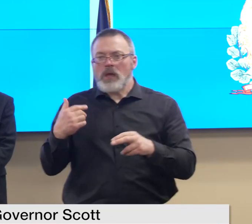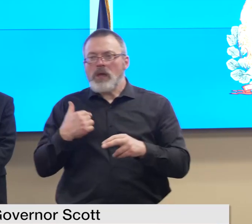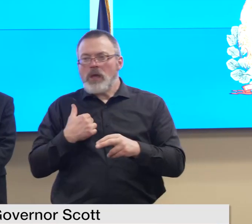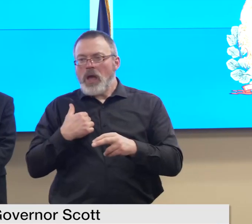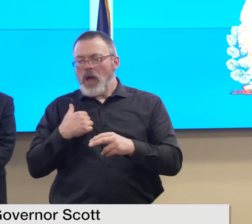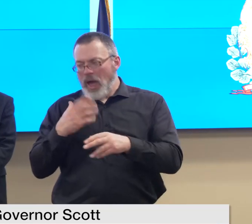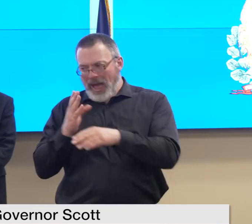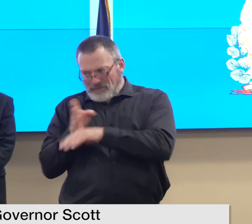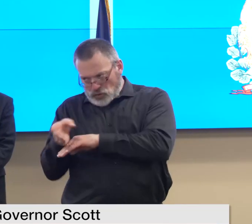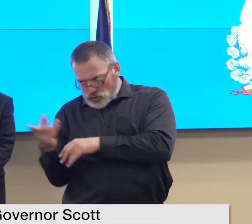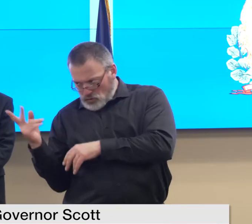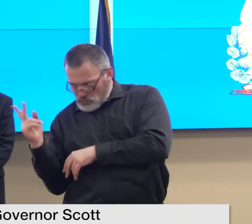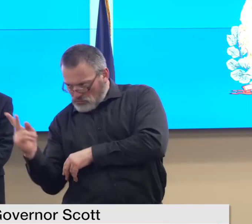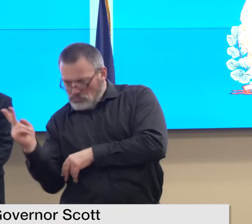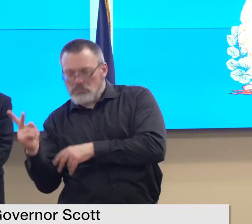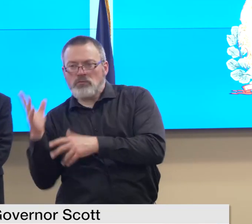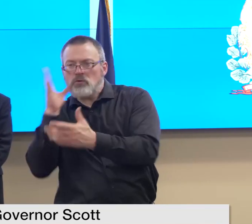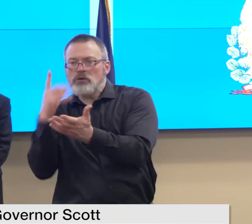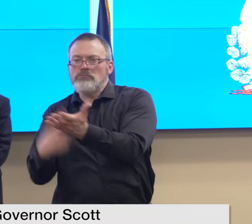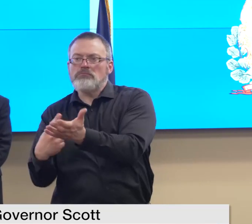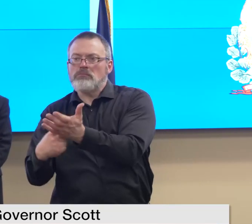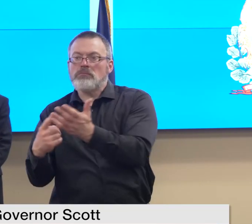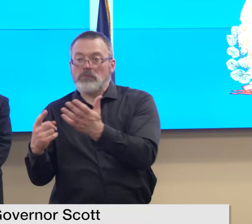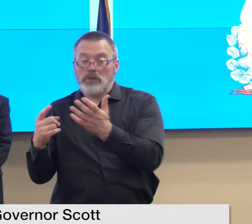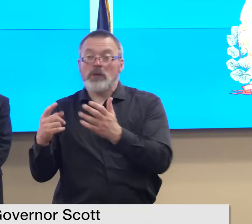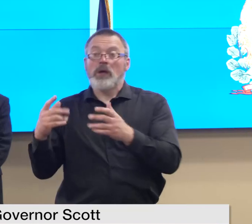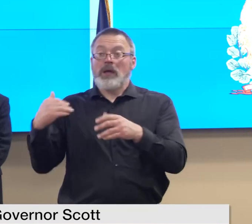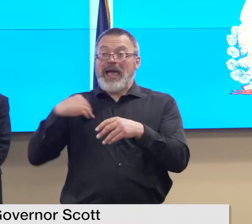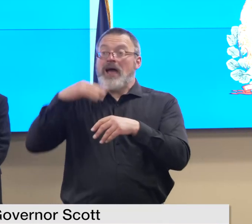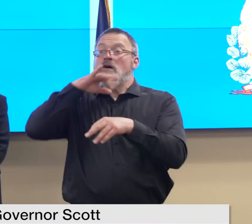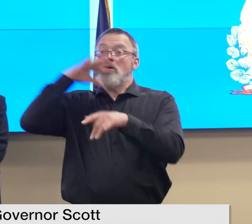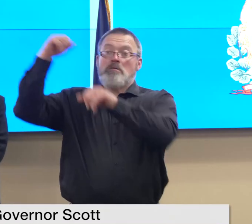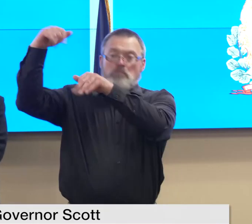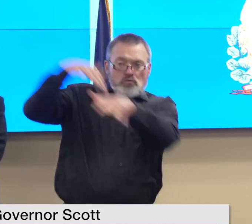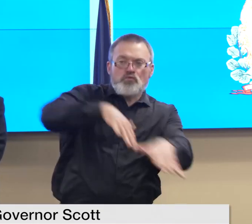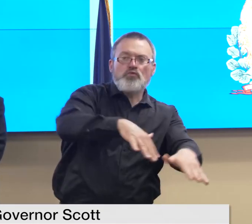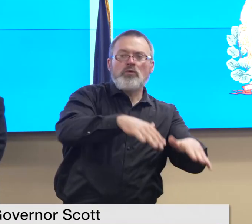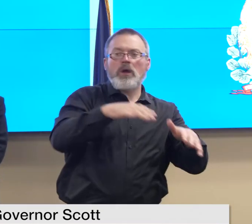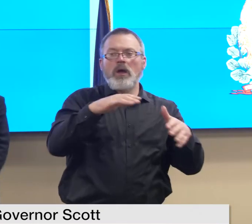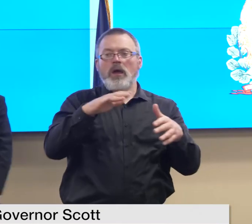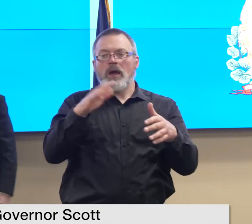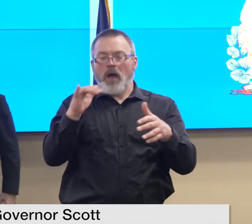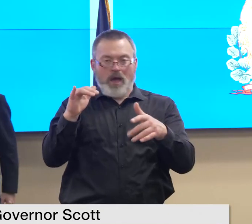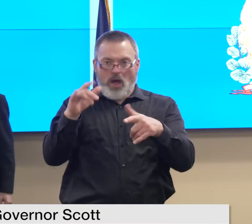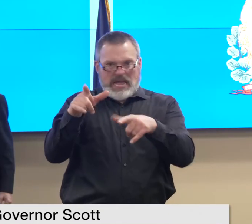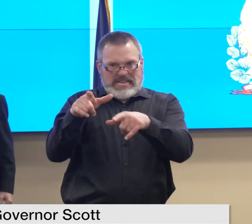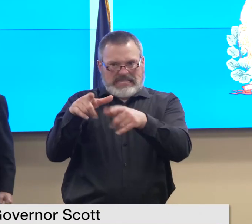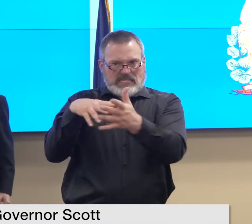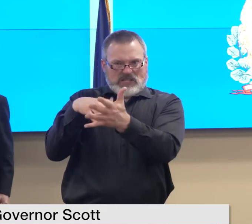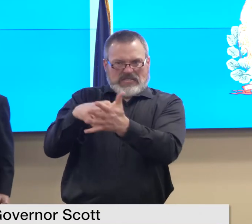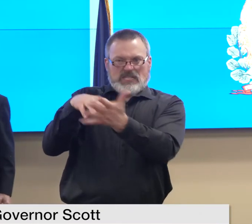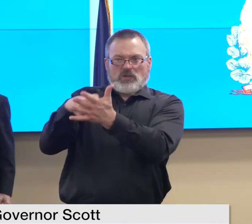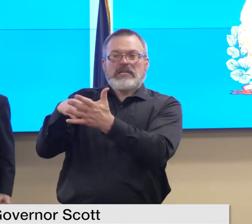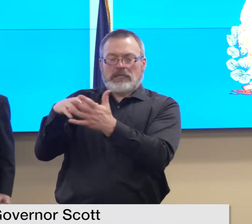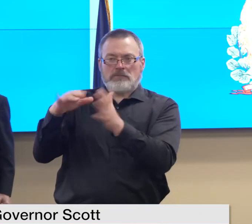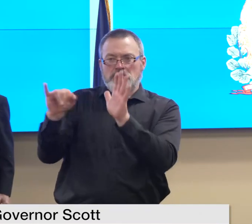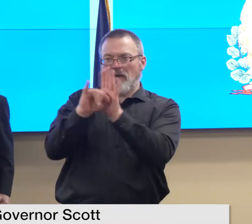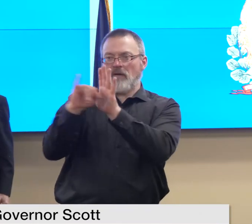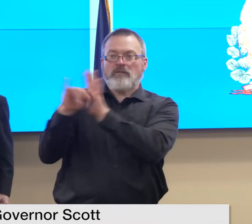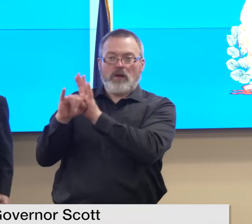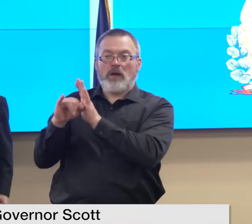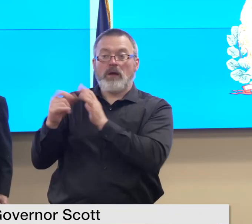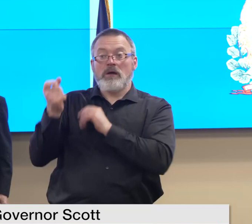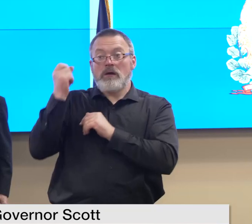about the places where where landslides have actually occurred as opposed to these tension cracks having opened um but the the most